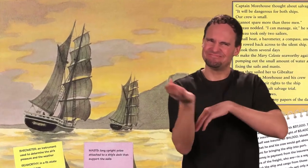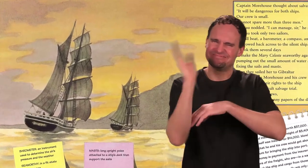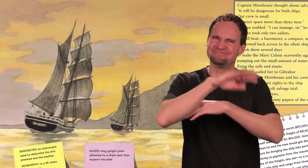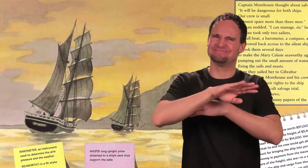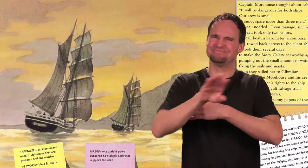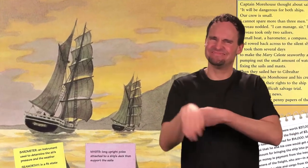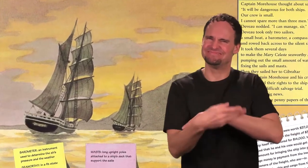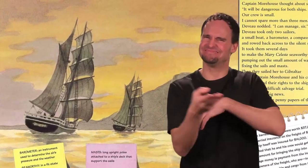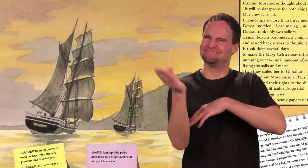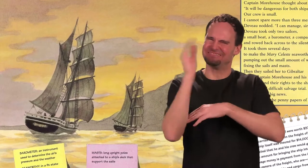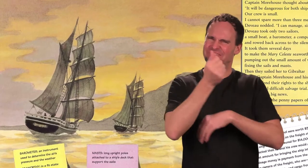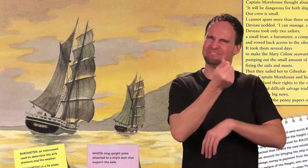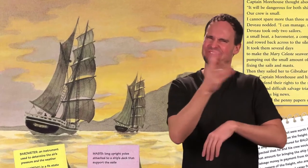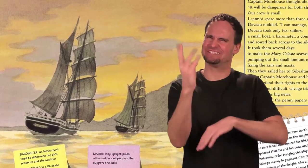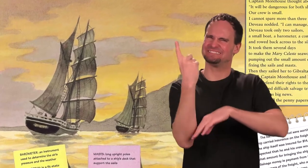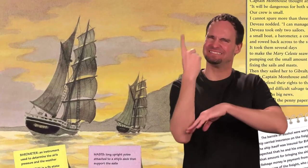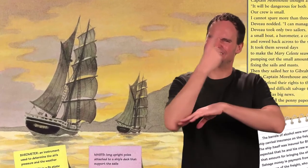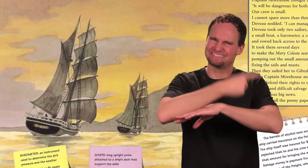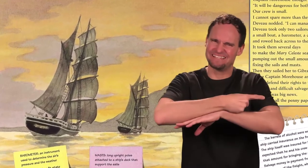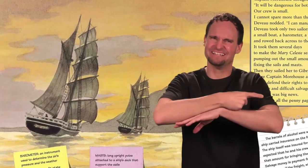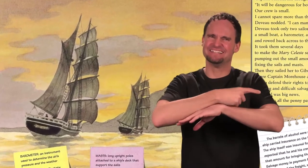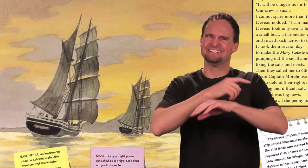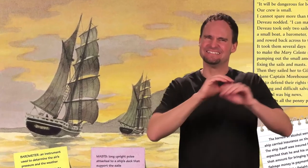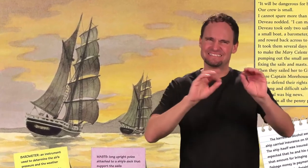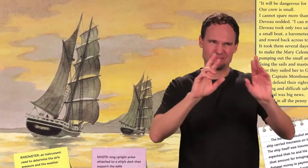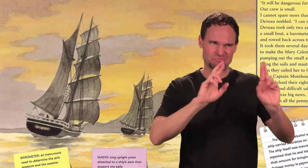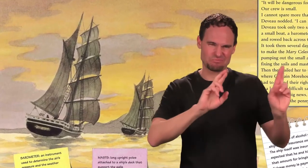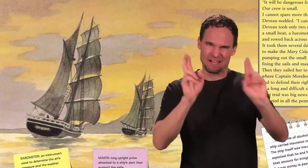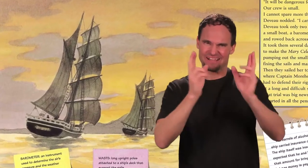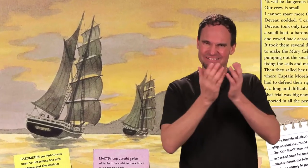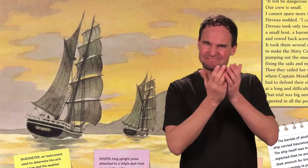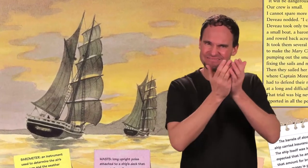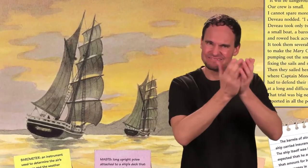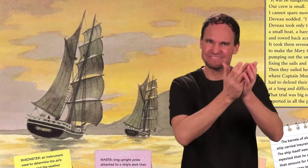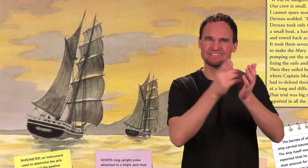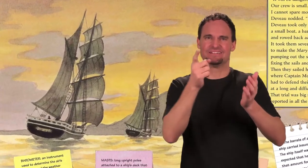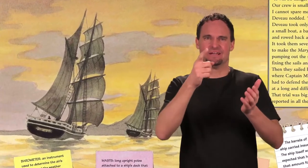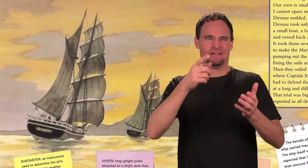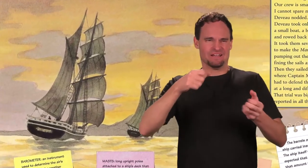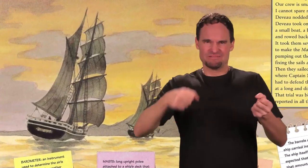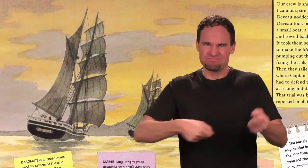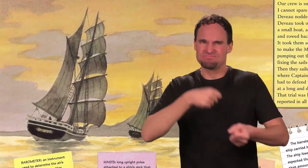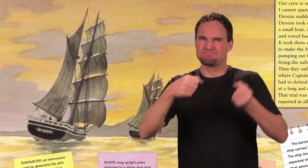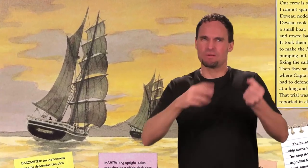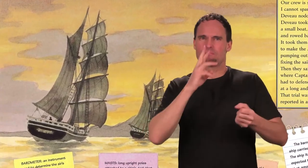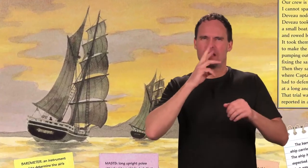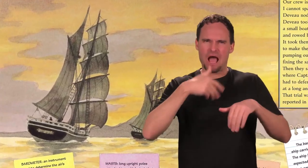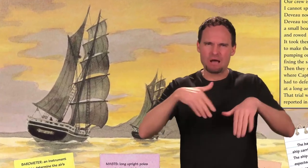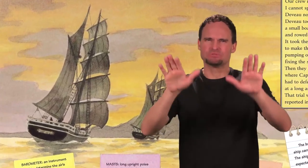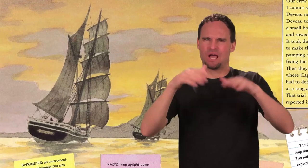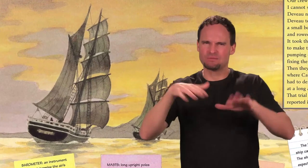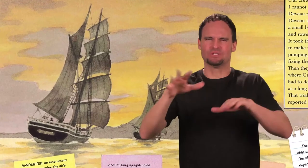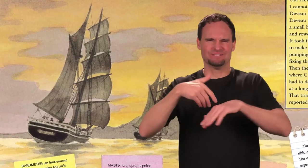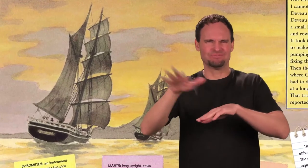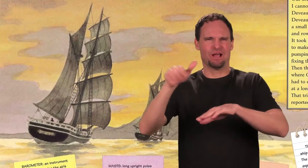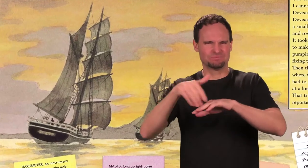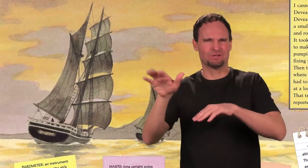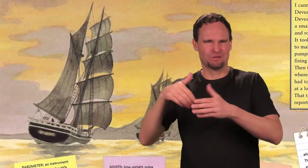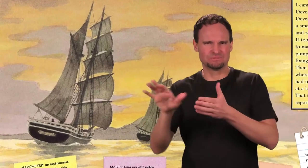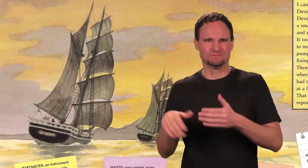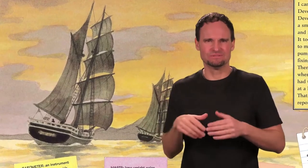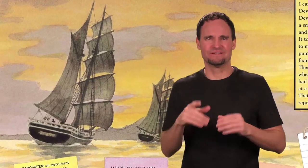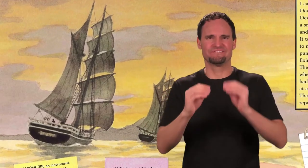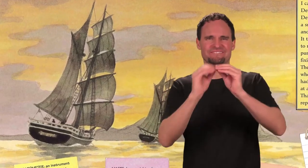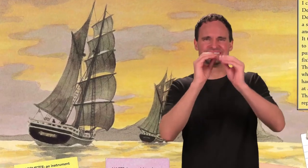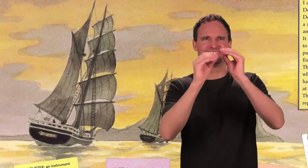It took them several days to make the Mary Celeste seaworthy again, pumping out the small amount of water and fixing the sails